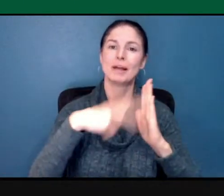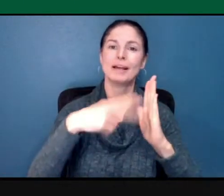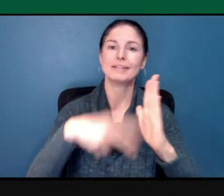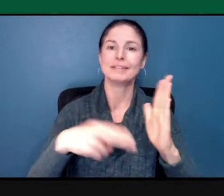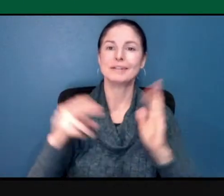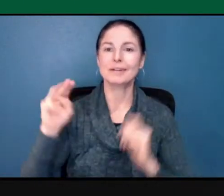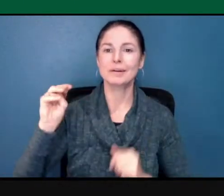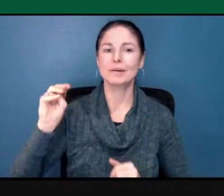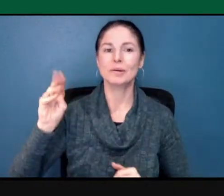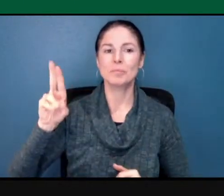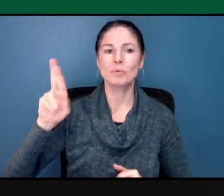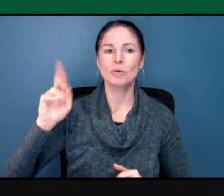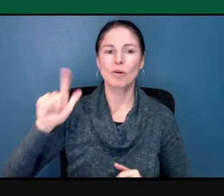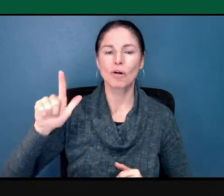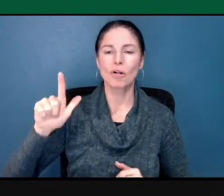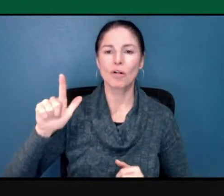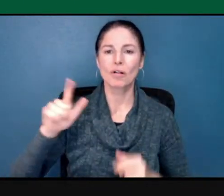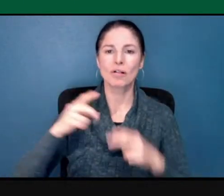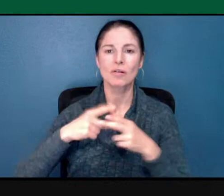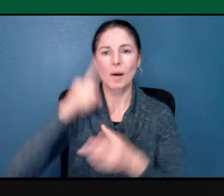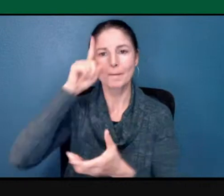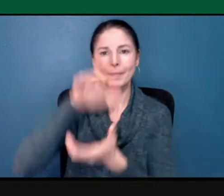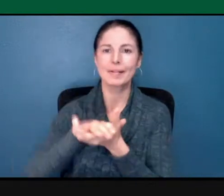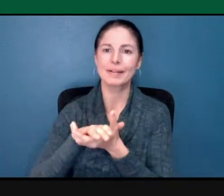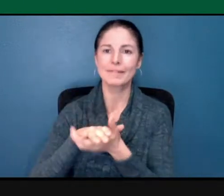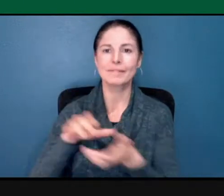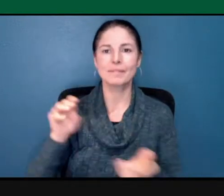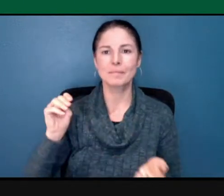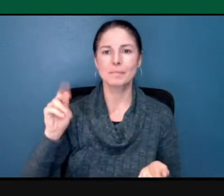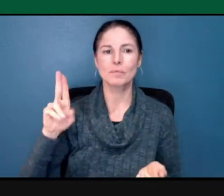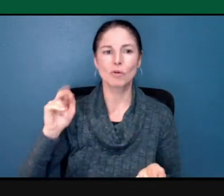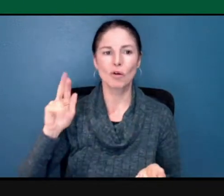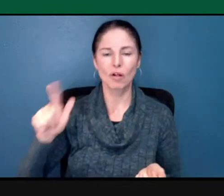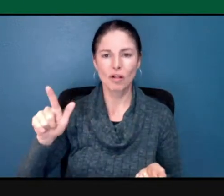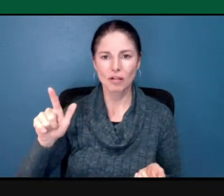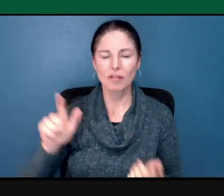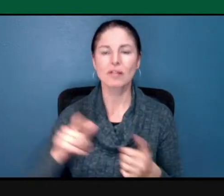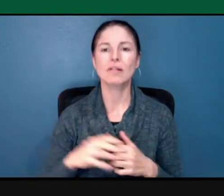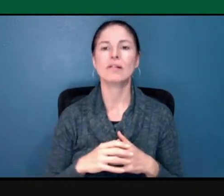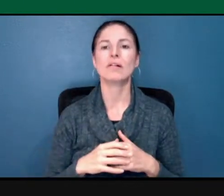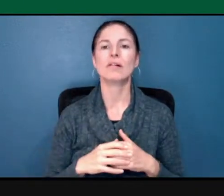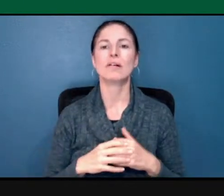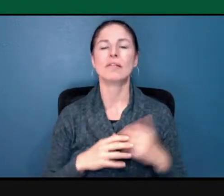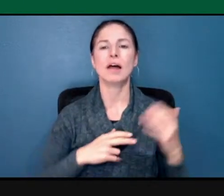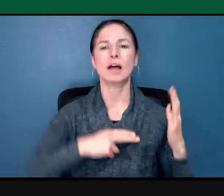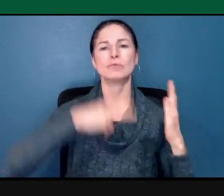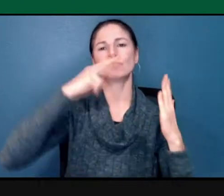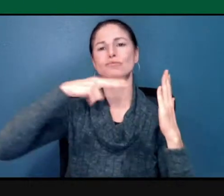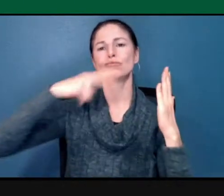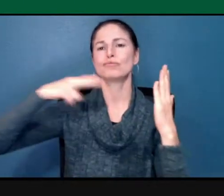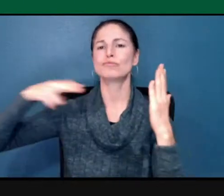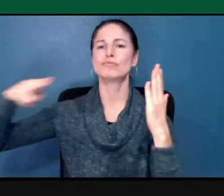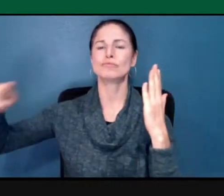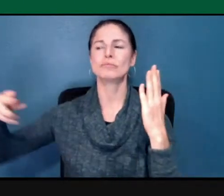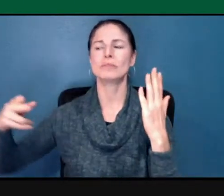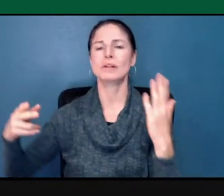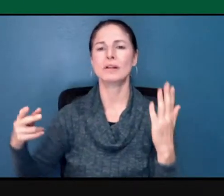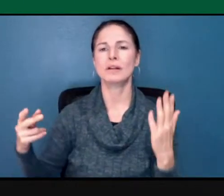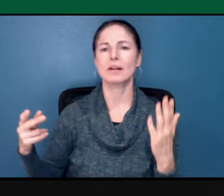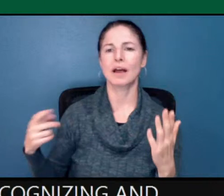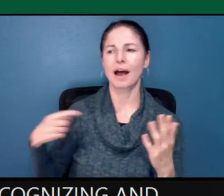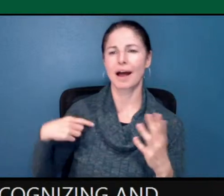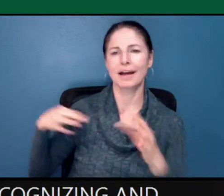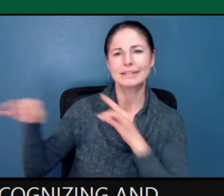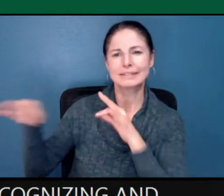I talked with students about was recognizing and talking about our own histories, right?